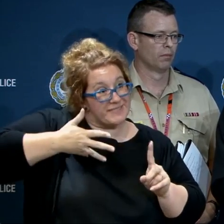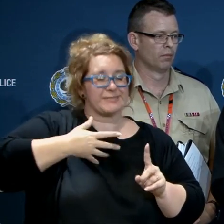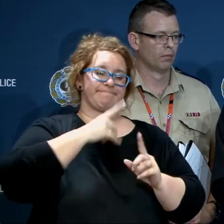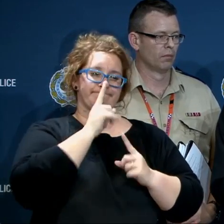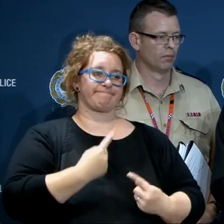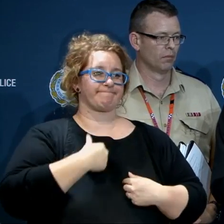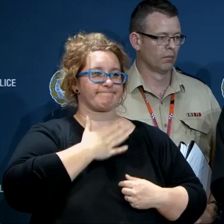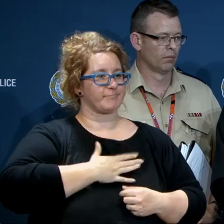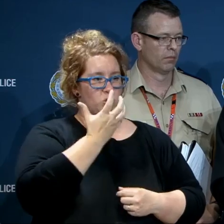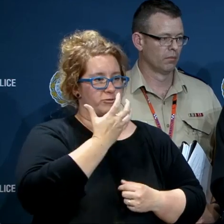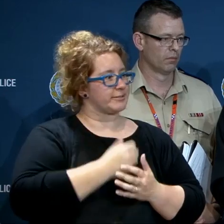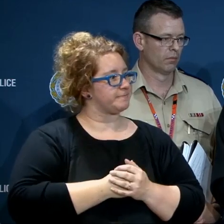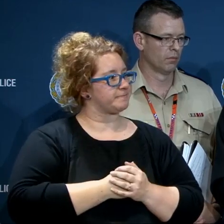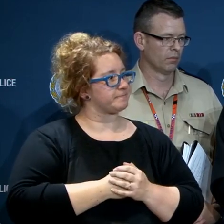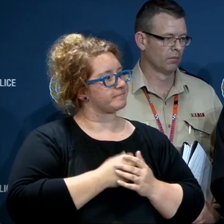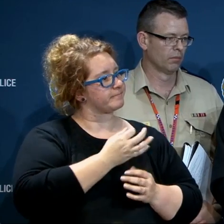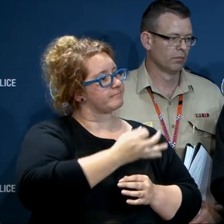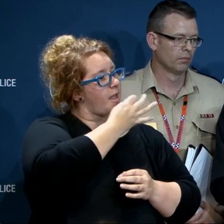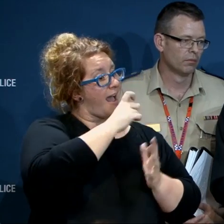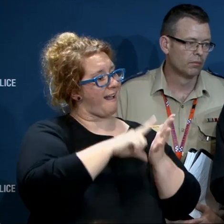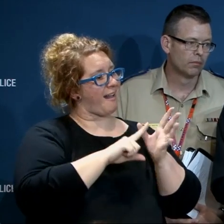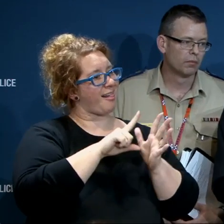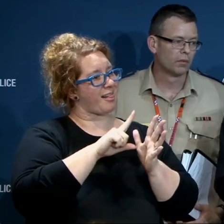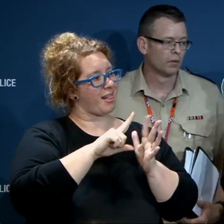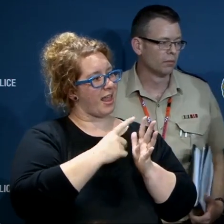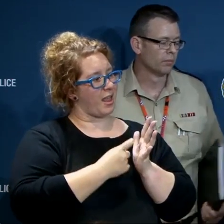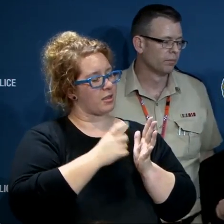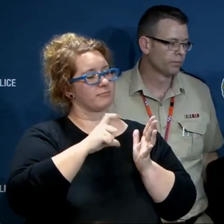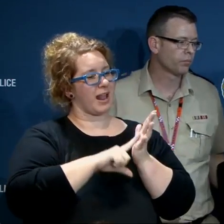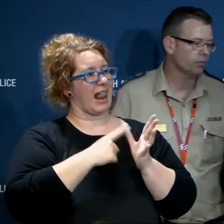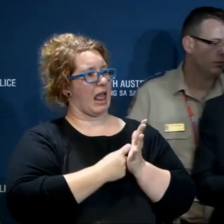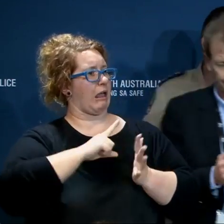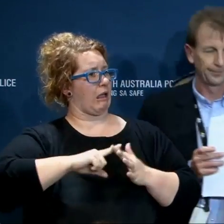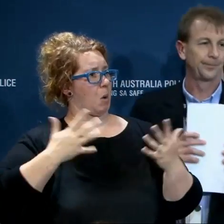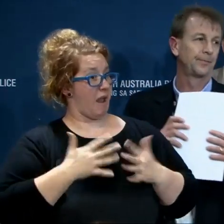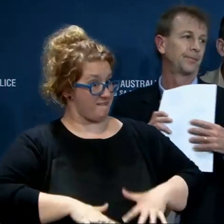What is the current situation in Clare? Is there an update on what's happening over here today?